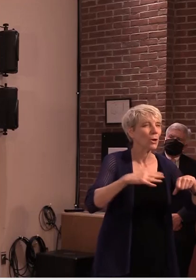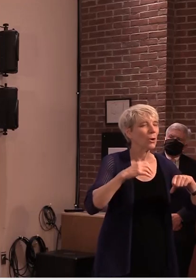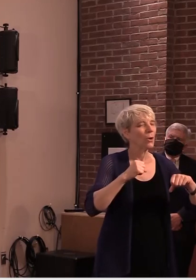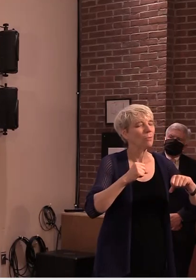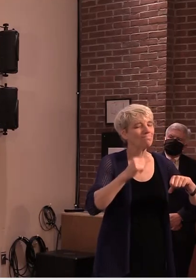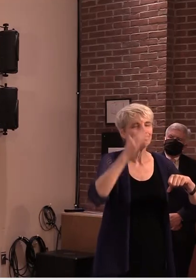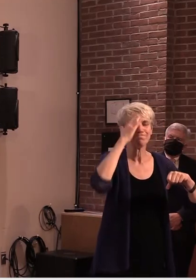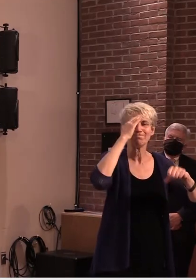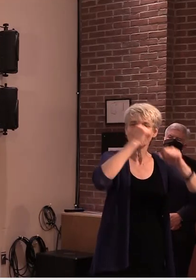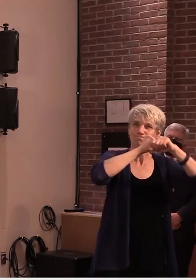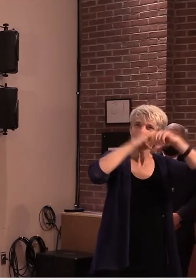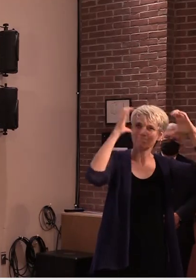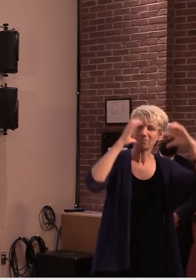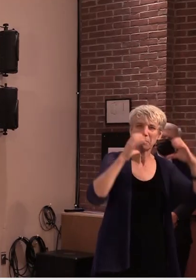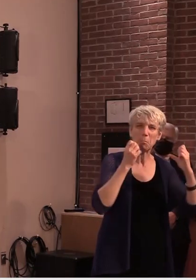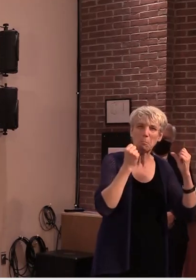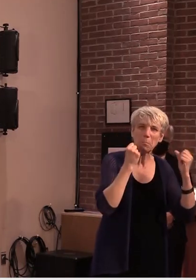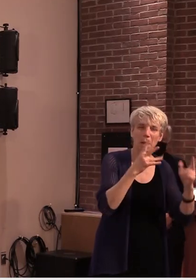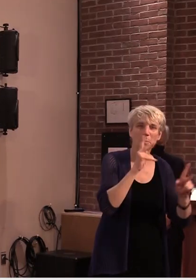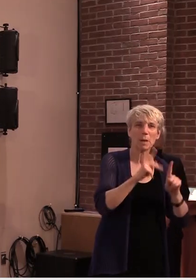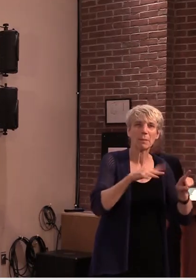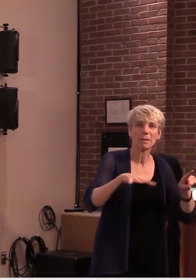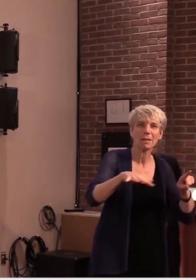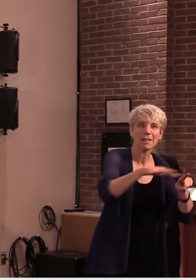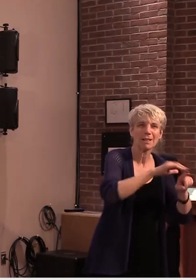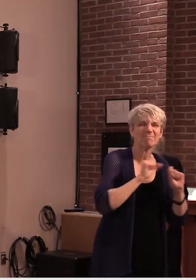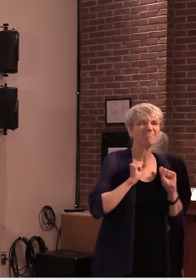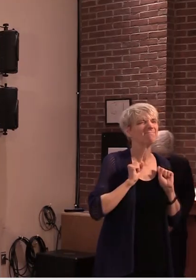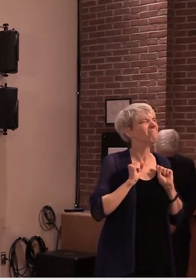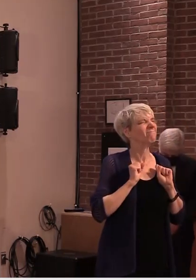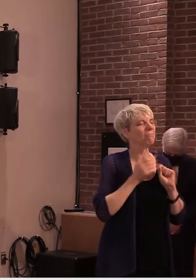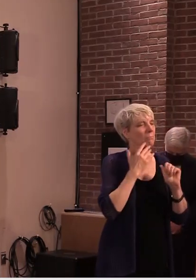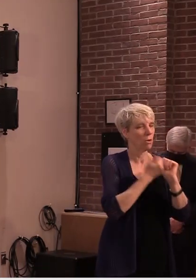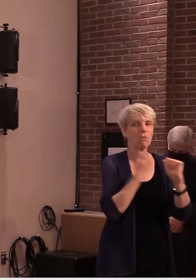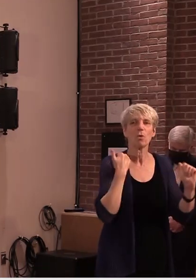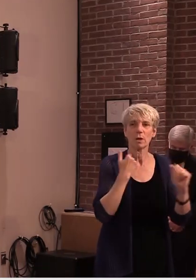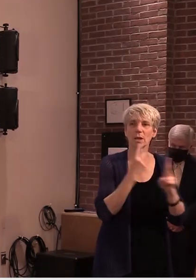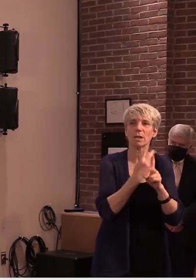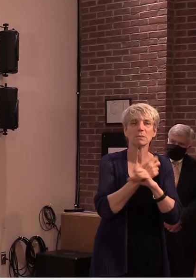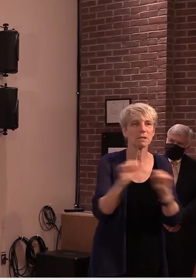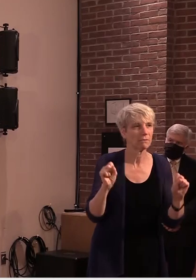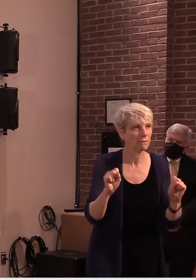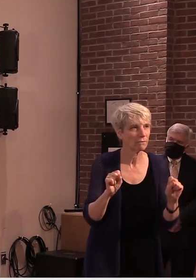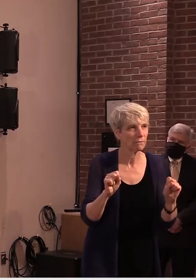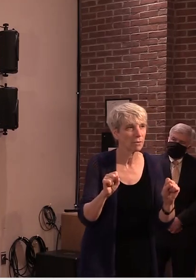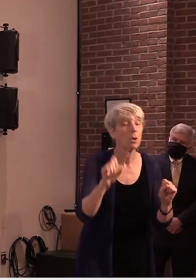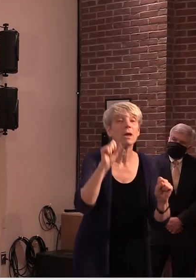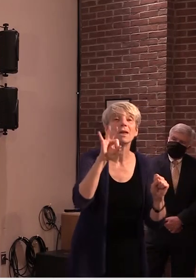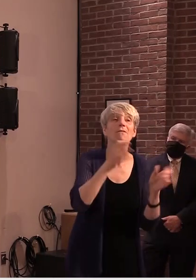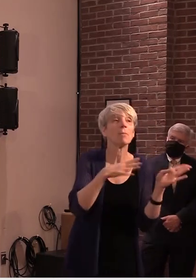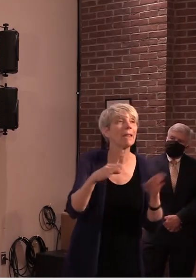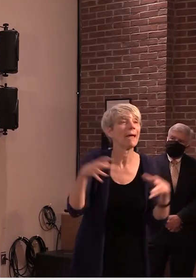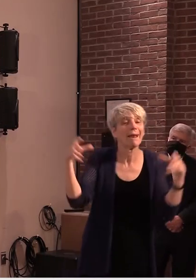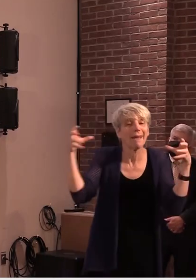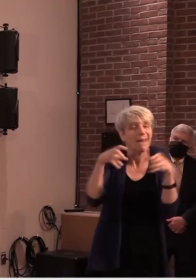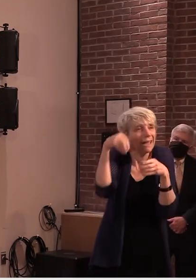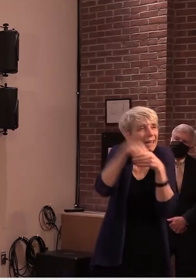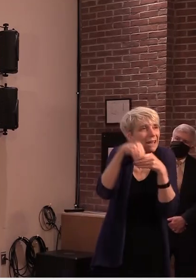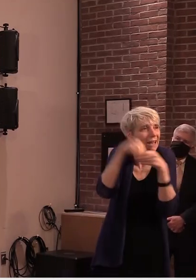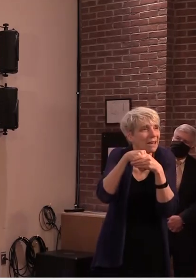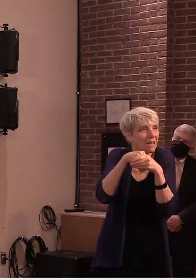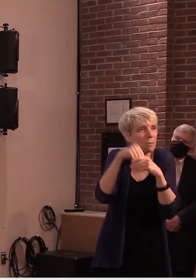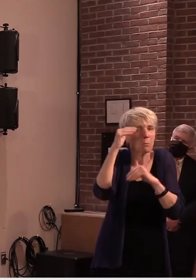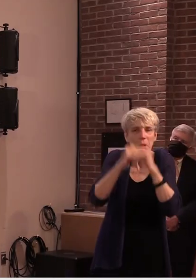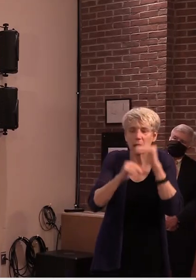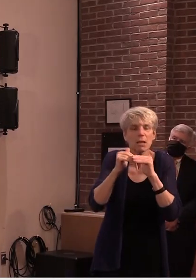can keep yourself and others as safe as possible can you move your gathering outdoors can you keep the group